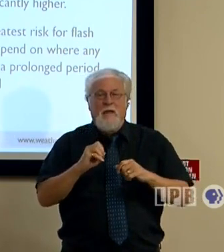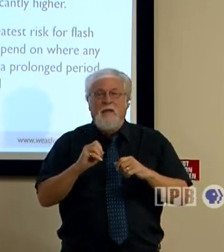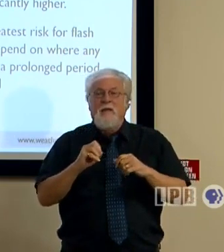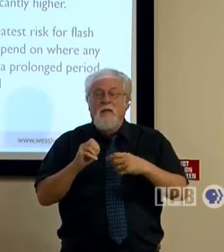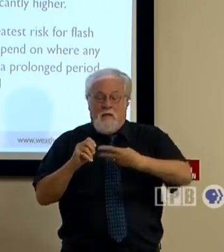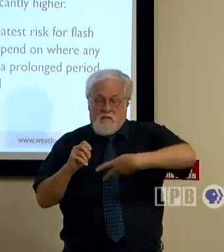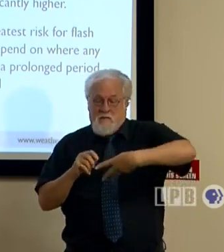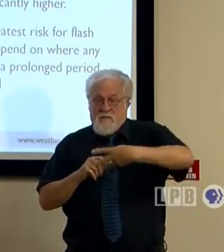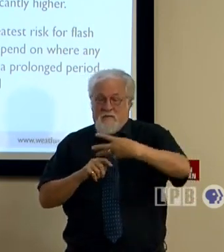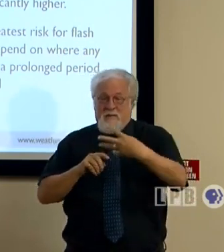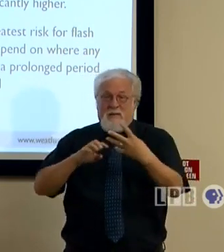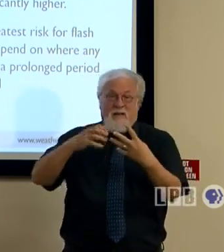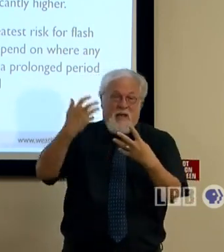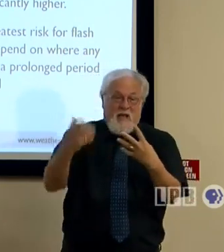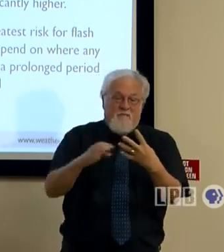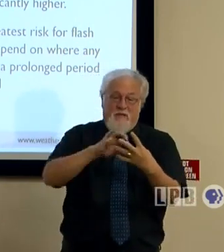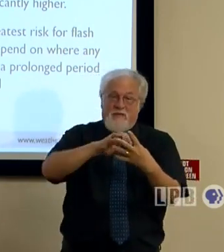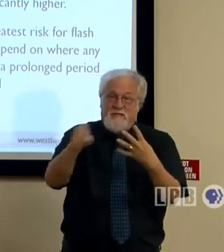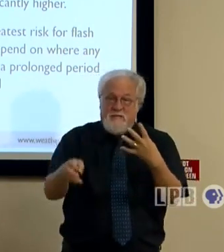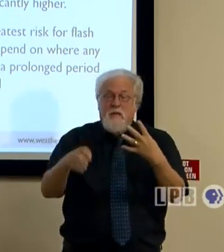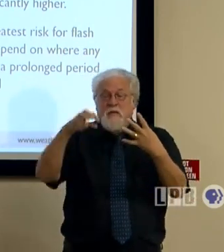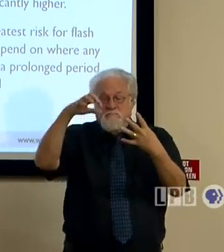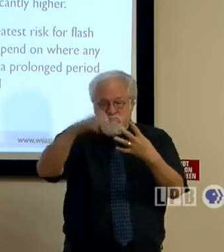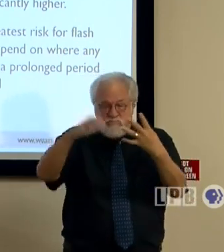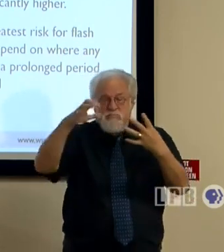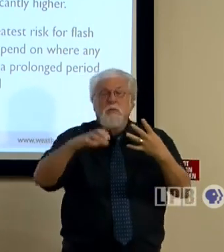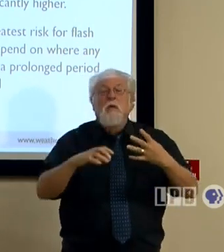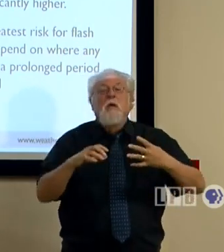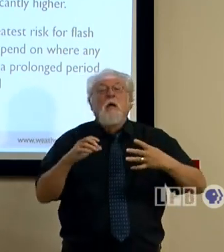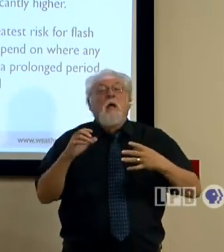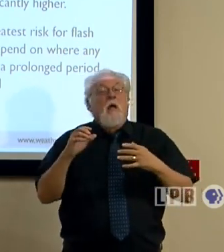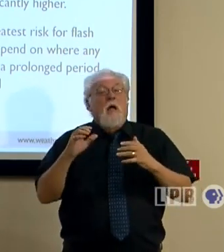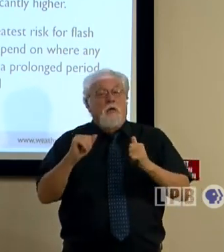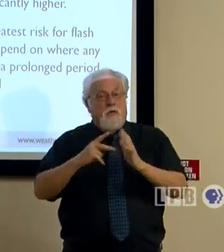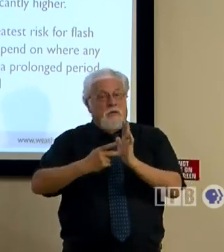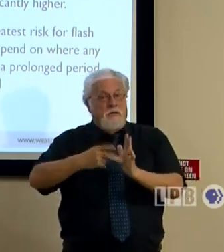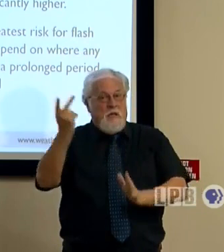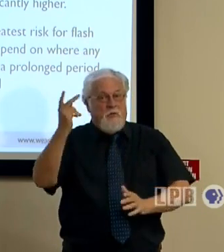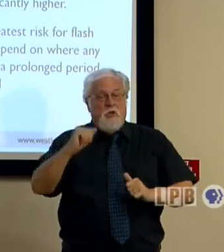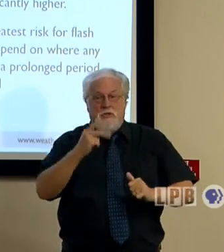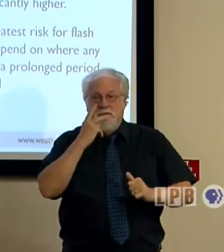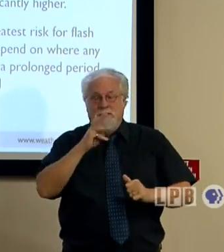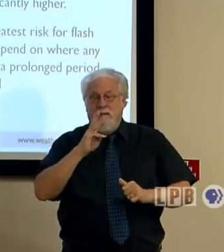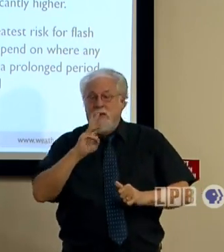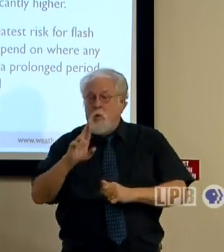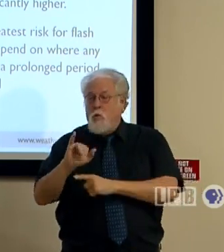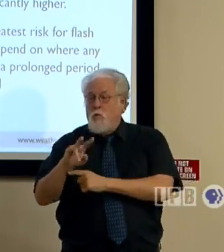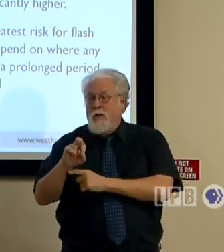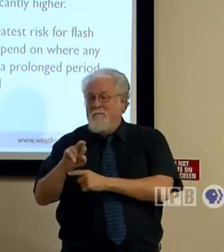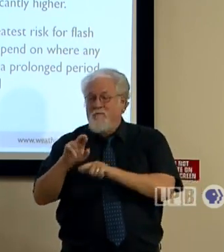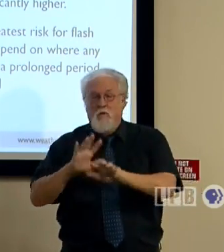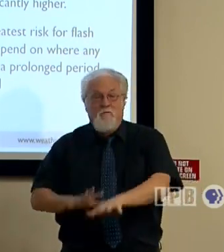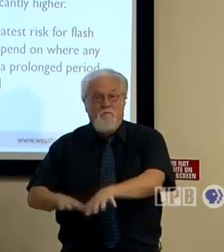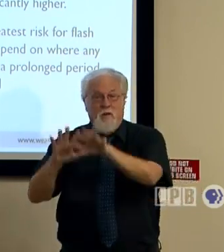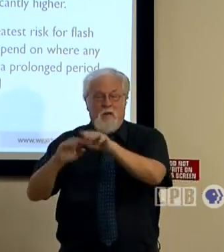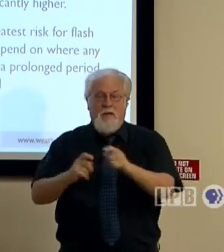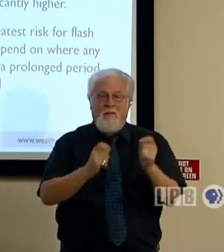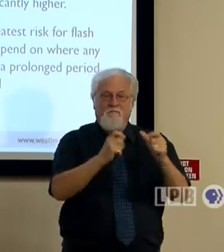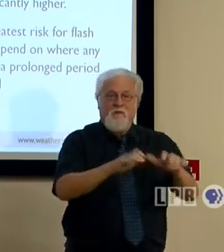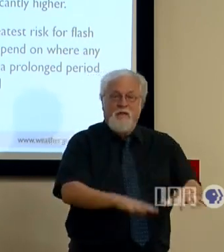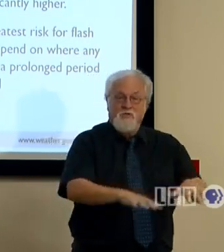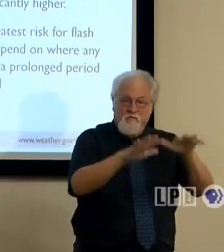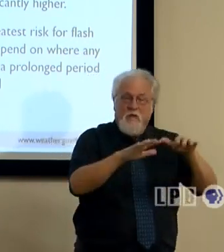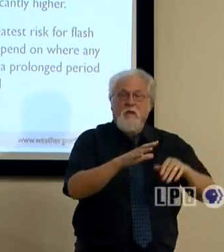heavier bands, those amounts could be up to double. And that's where you can definitely start to see river flooding as well as flash flooding.